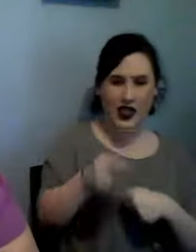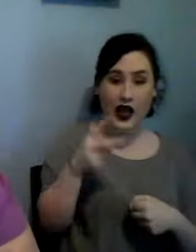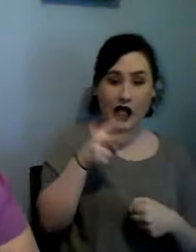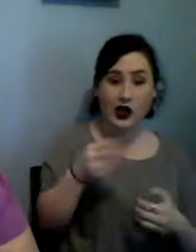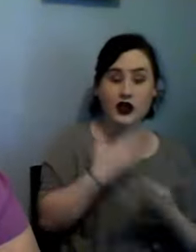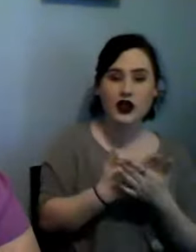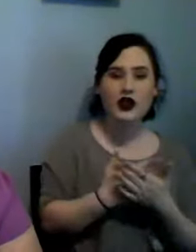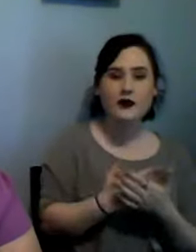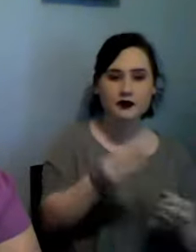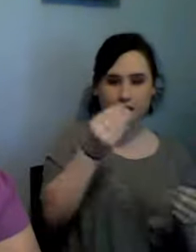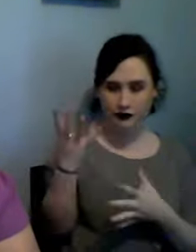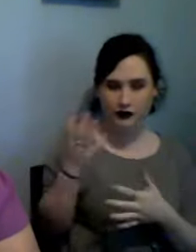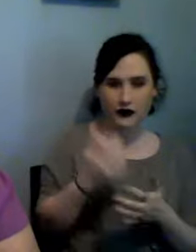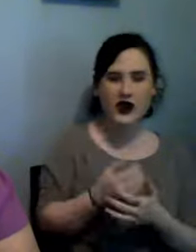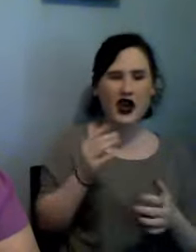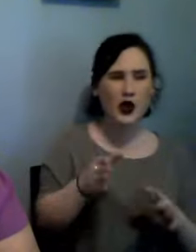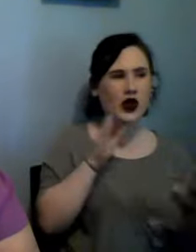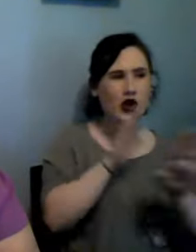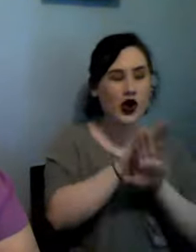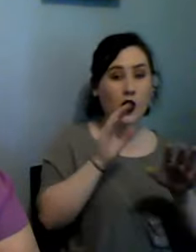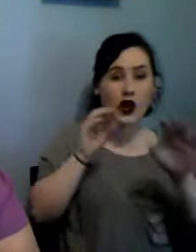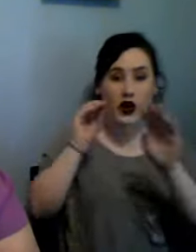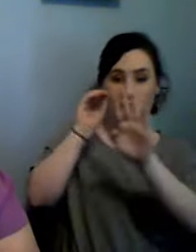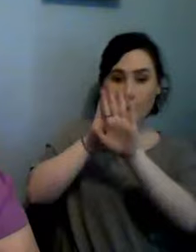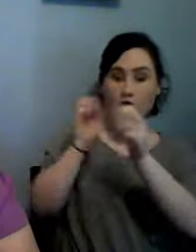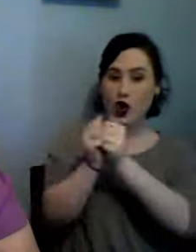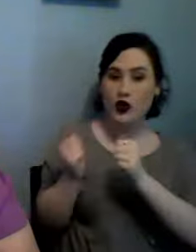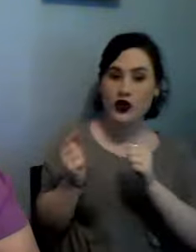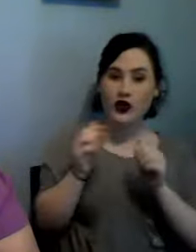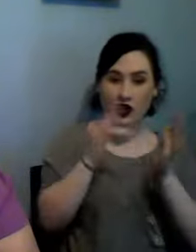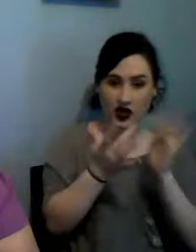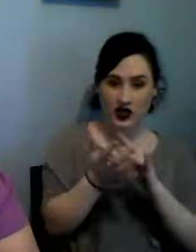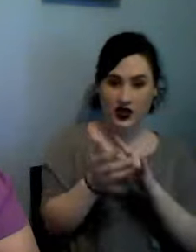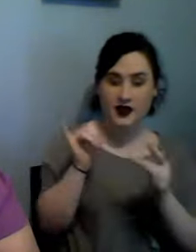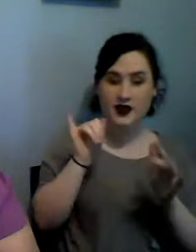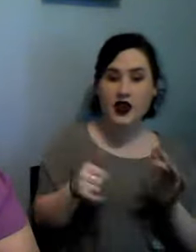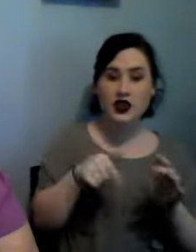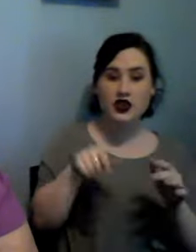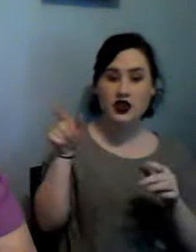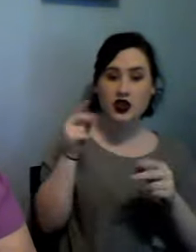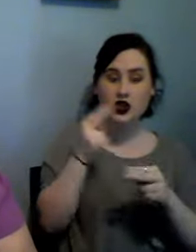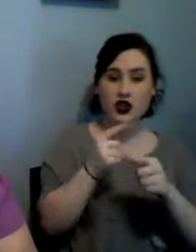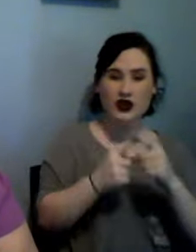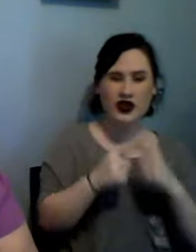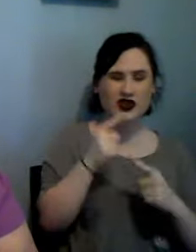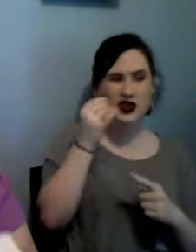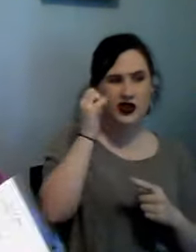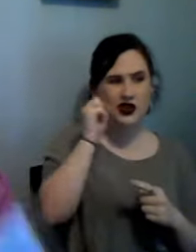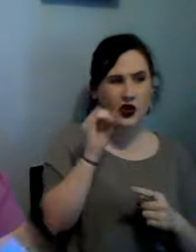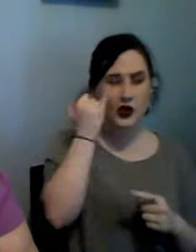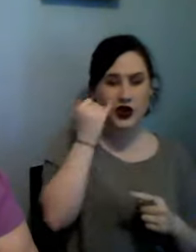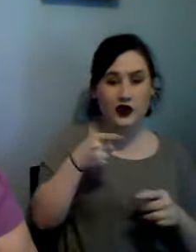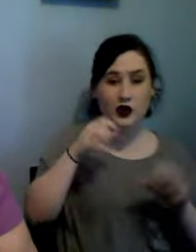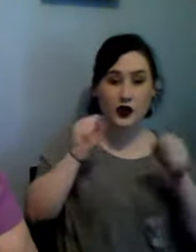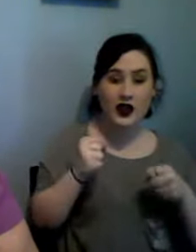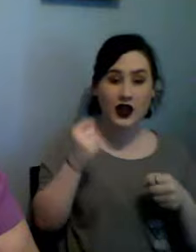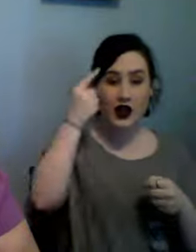Jesus that I did so if y'all can think of any beautiful colors that would enhance that I would